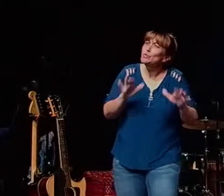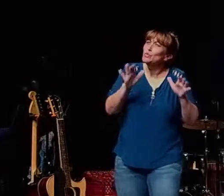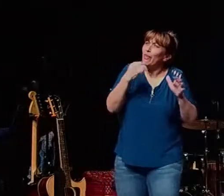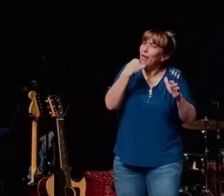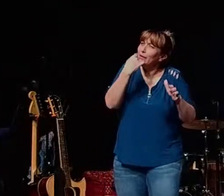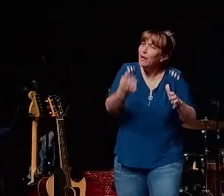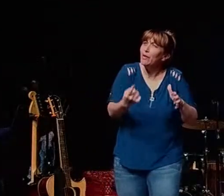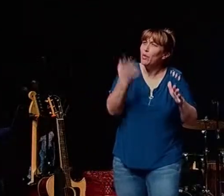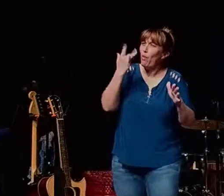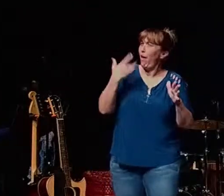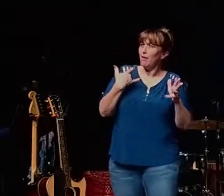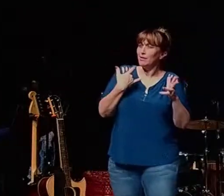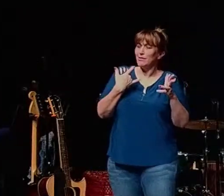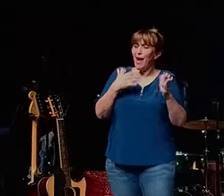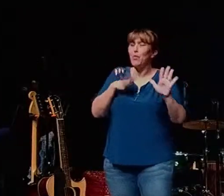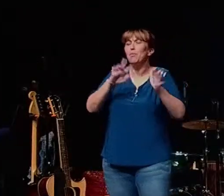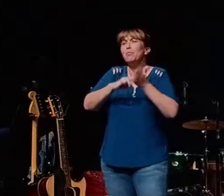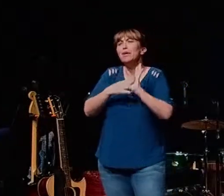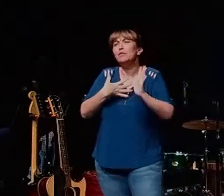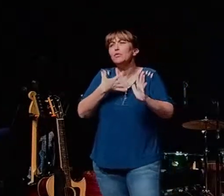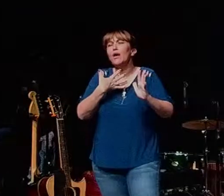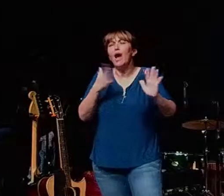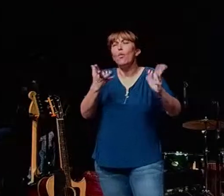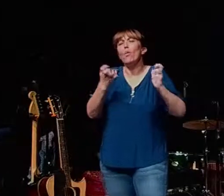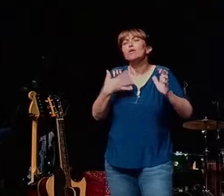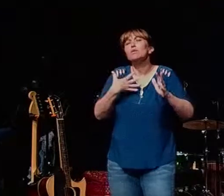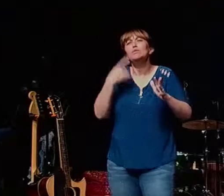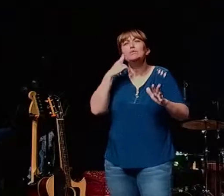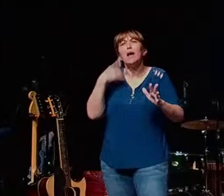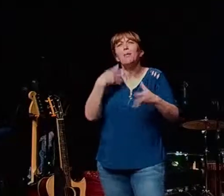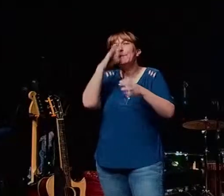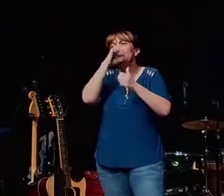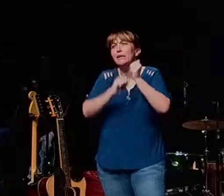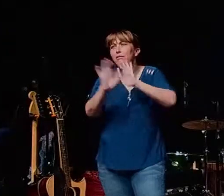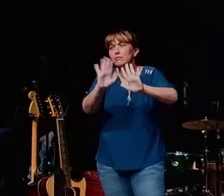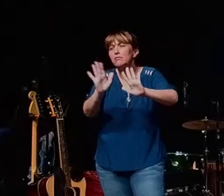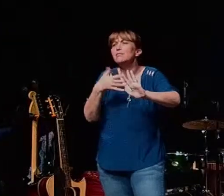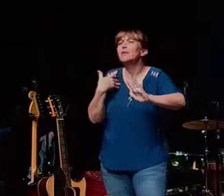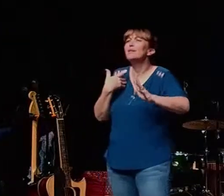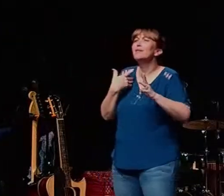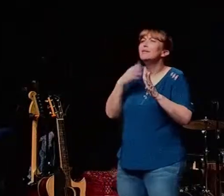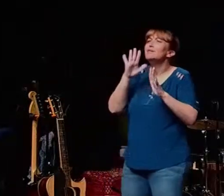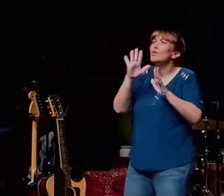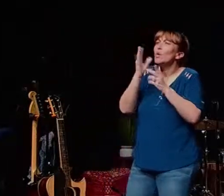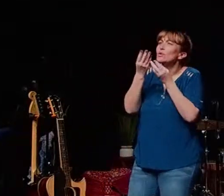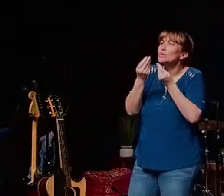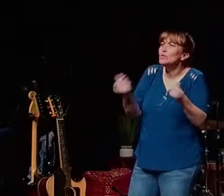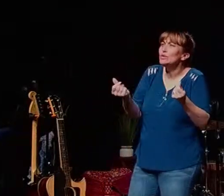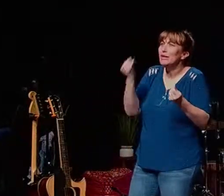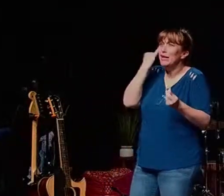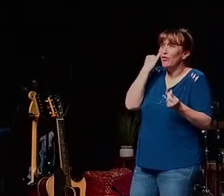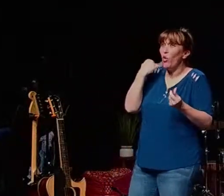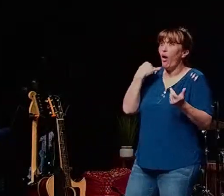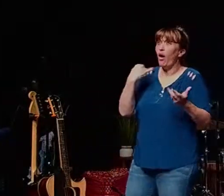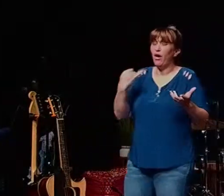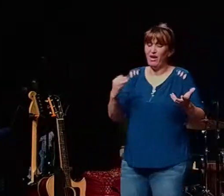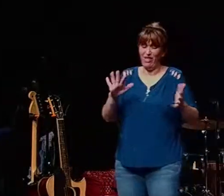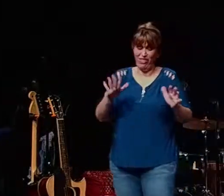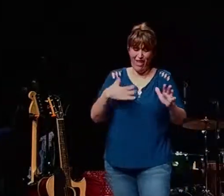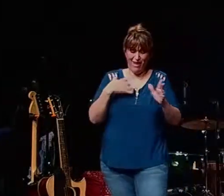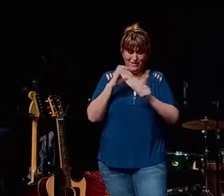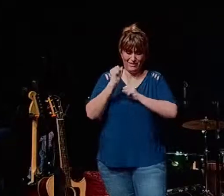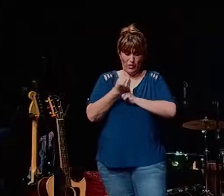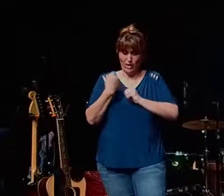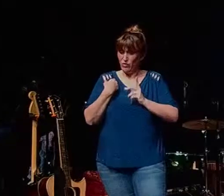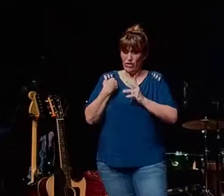i say that in in a way that this is literally your solution because if you're in a place where you're